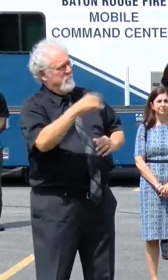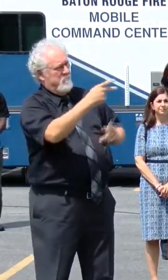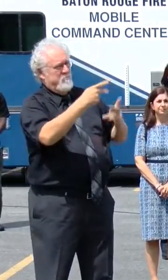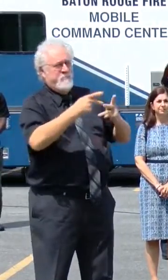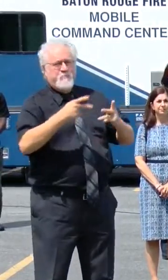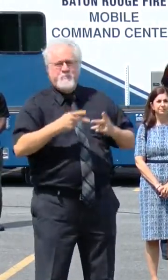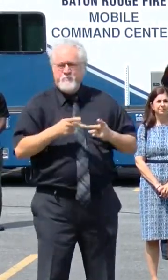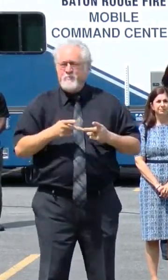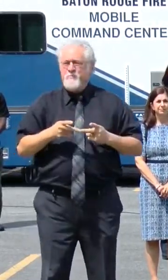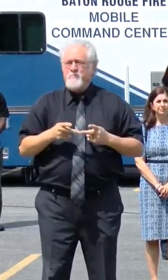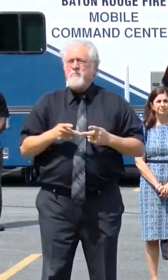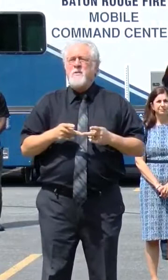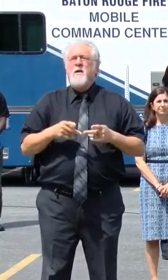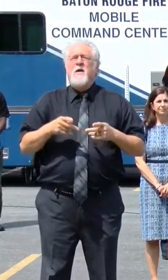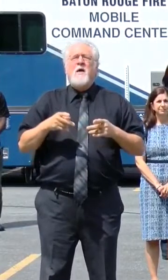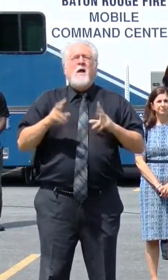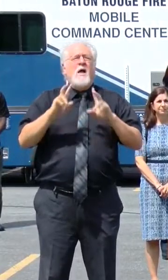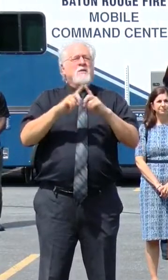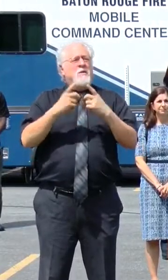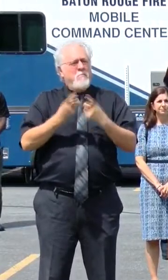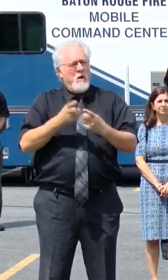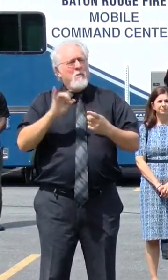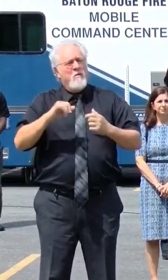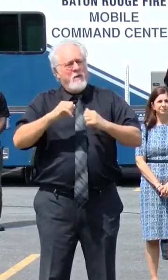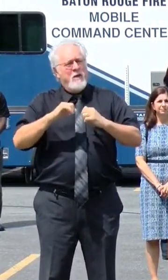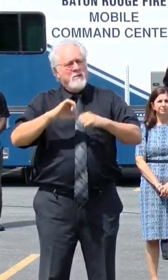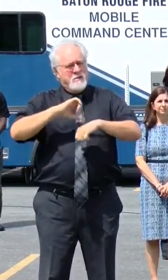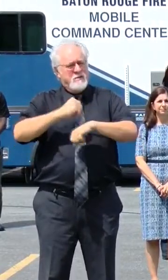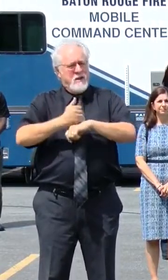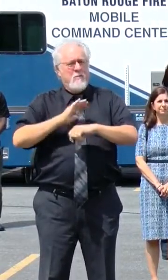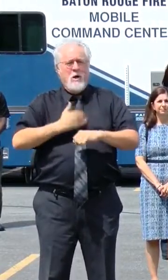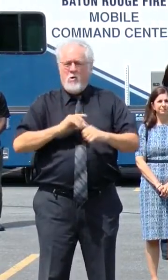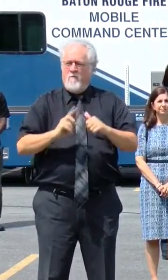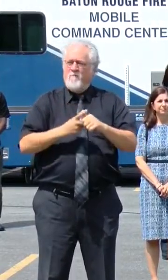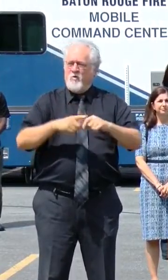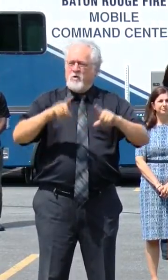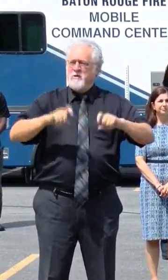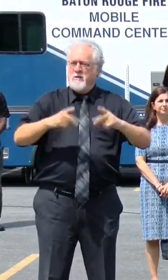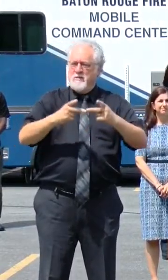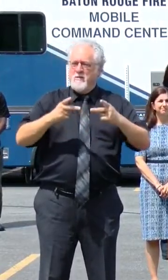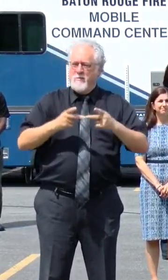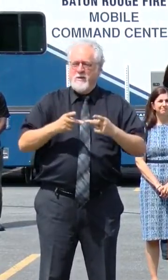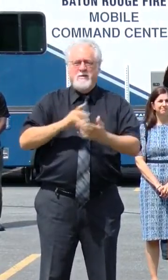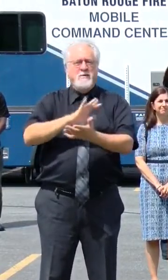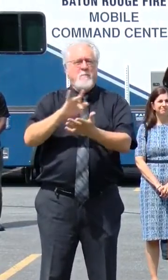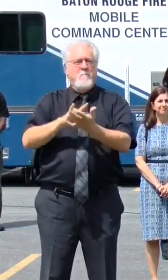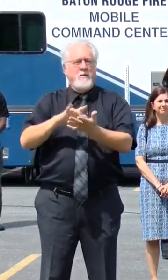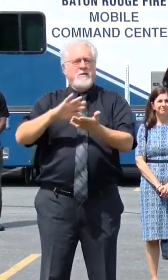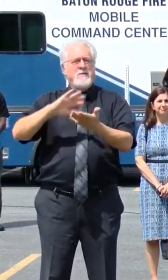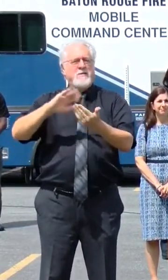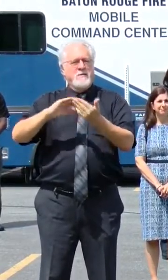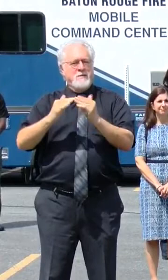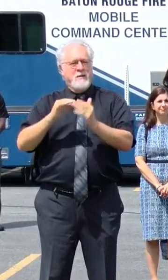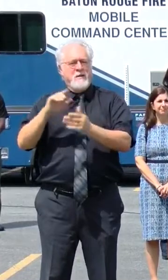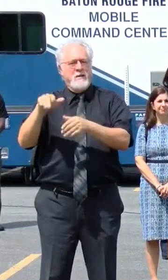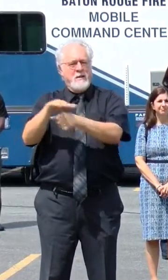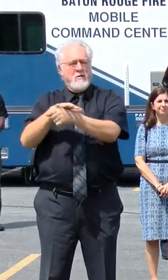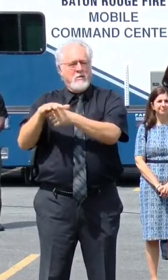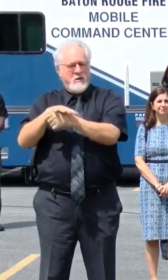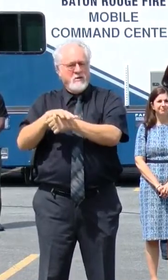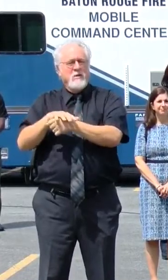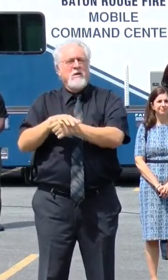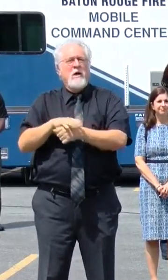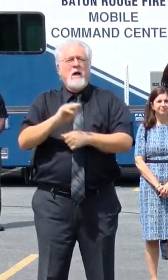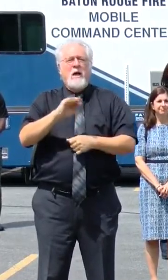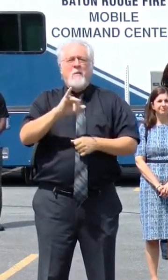these are also departments that set up our first testing site at the Mid-City location. Our Mayor's